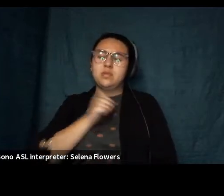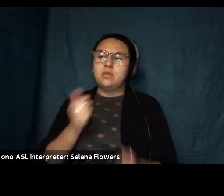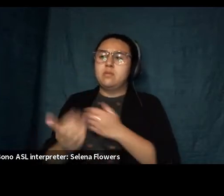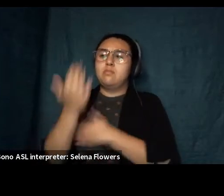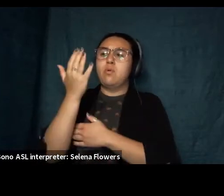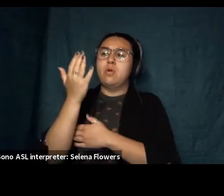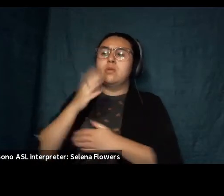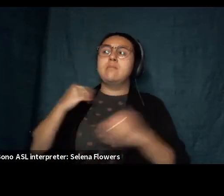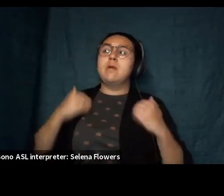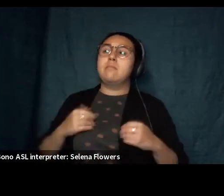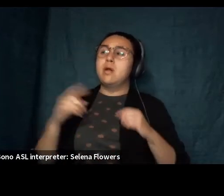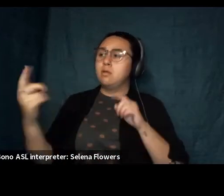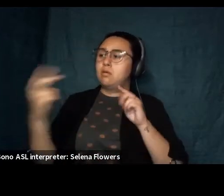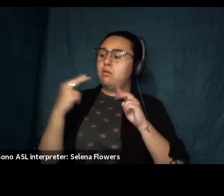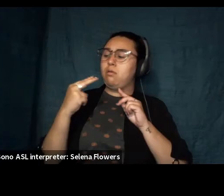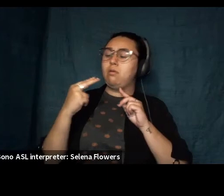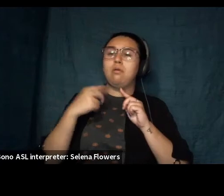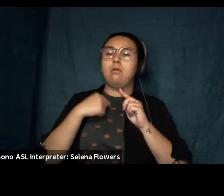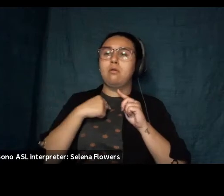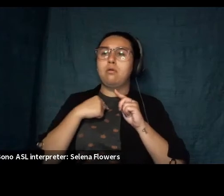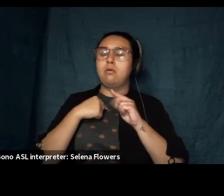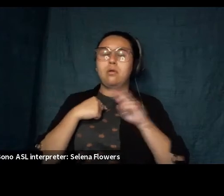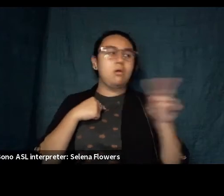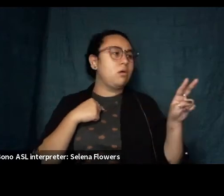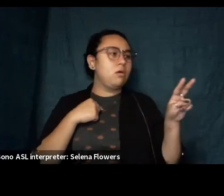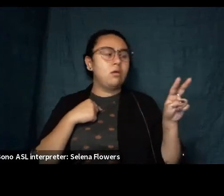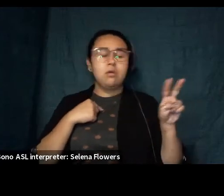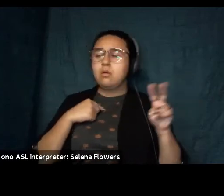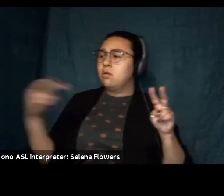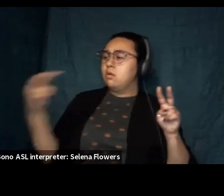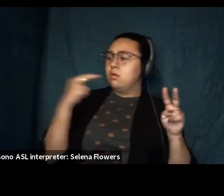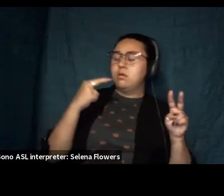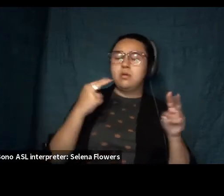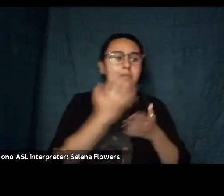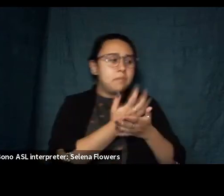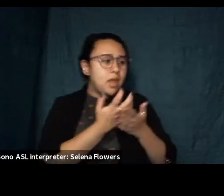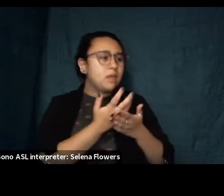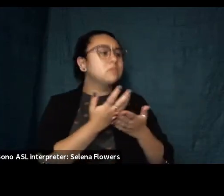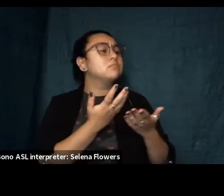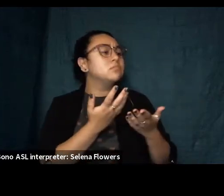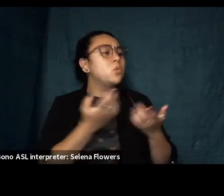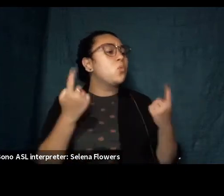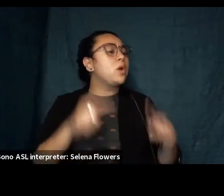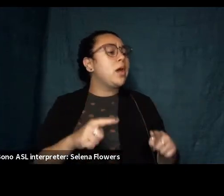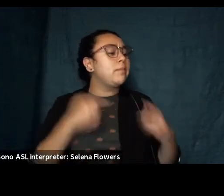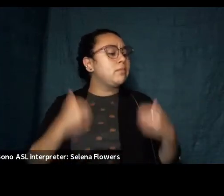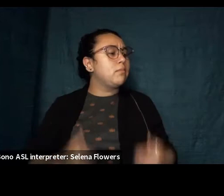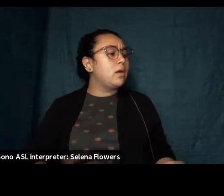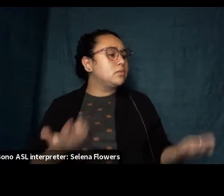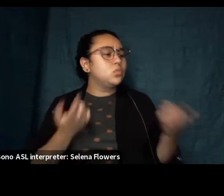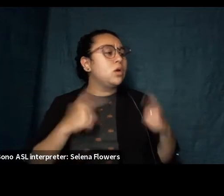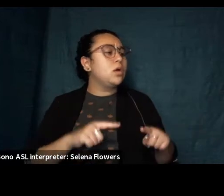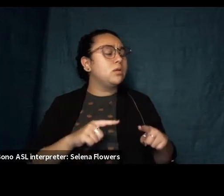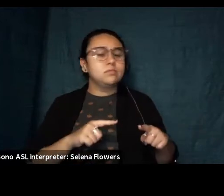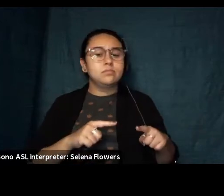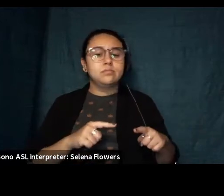room and though i look away they always plead with me tell us where we've been this is the last